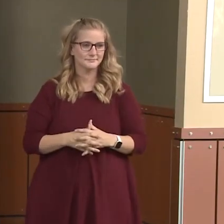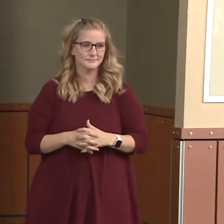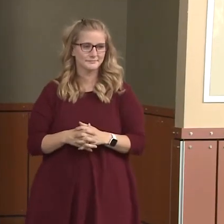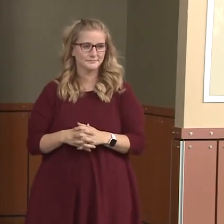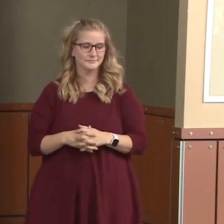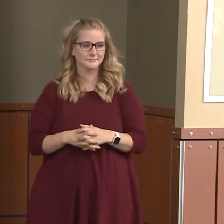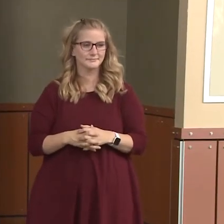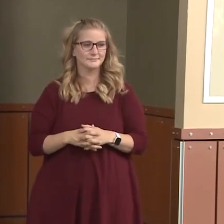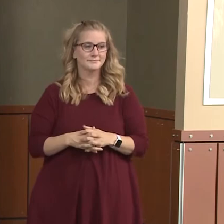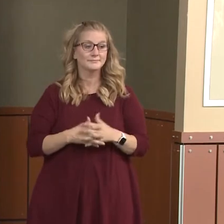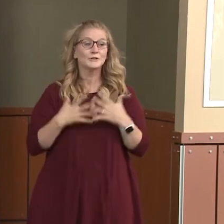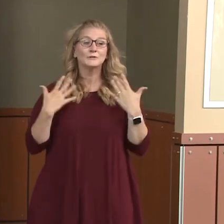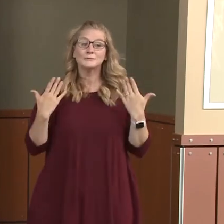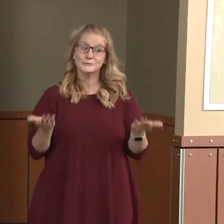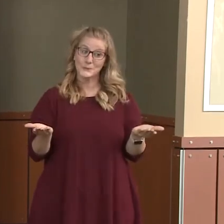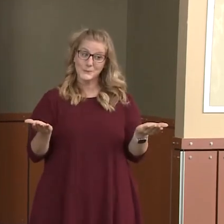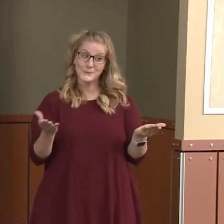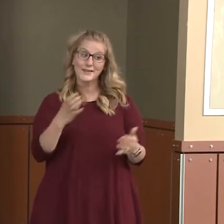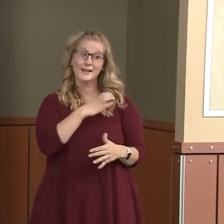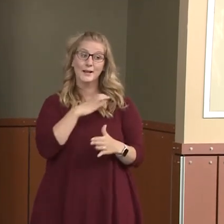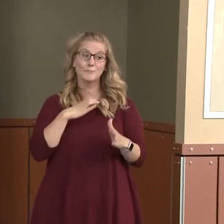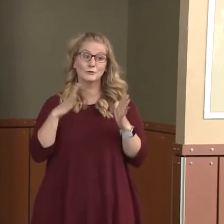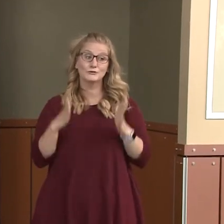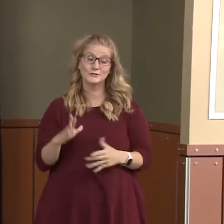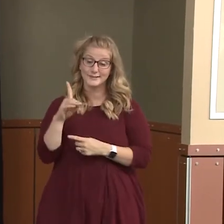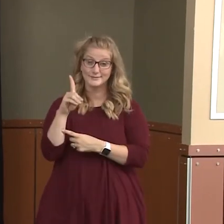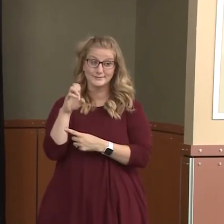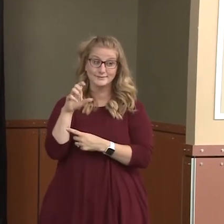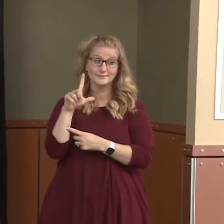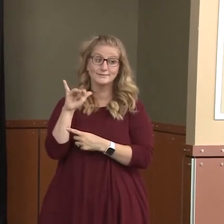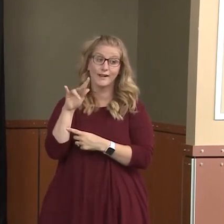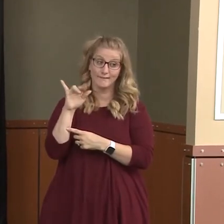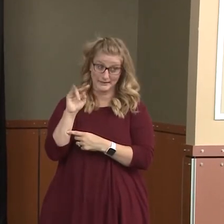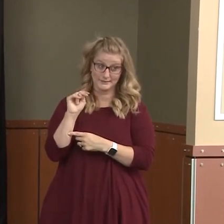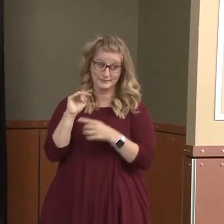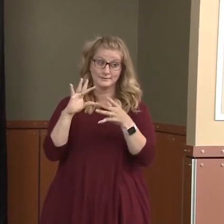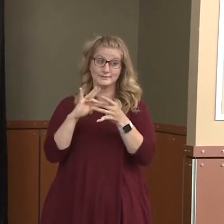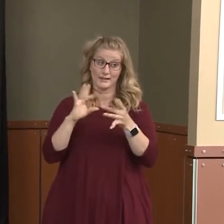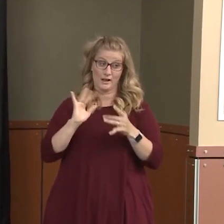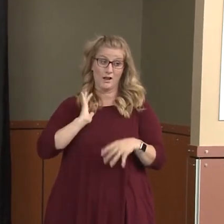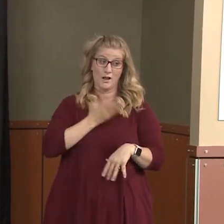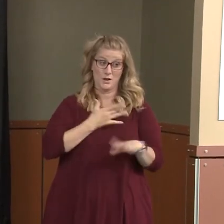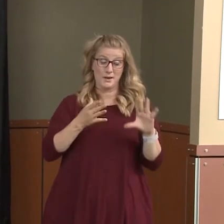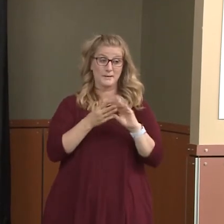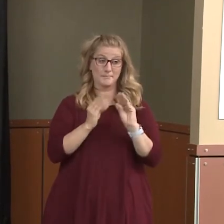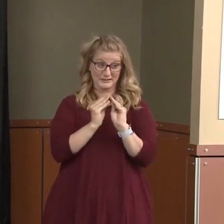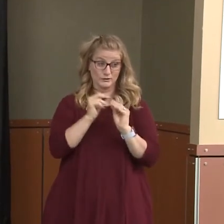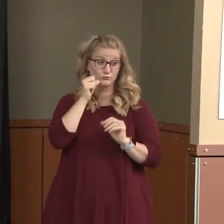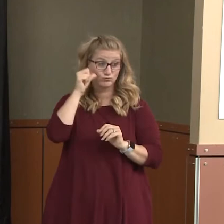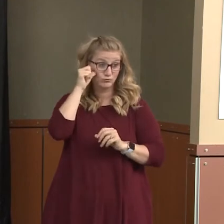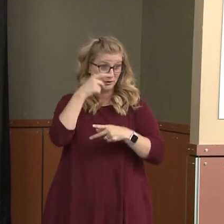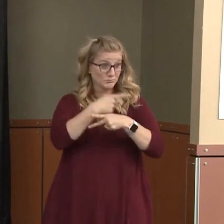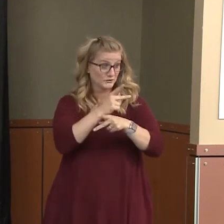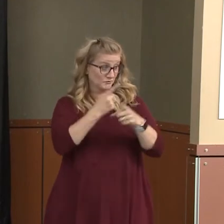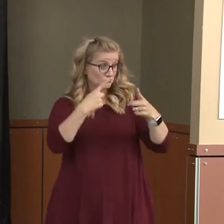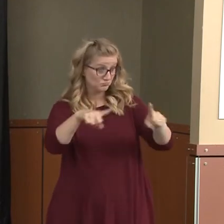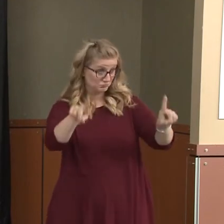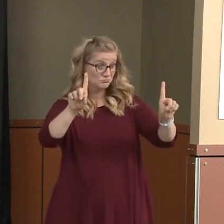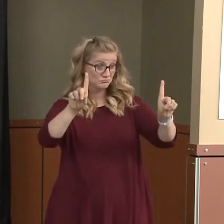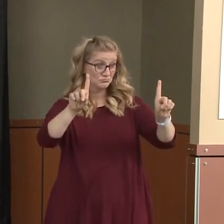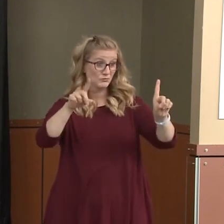So as Commissioner Delvin just said, we had a productive meeting with the governor yesterday. Clearly, we didn't get the answer that we were hoping for.